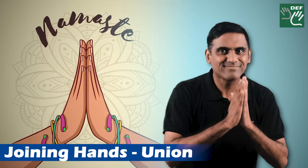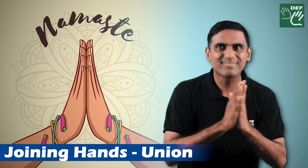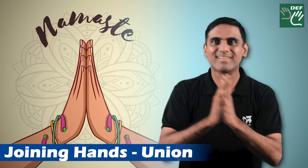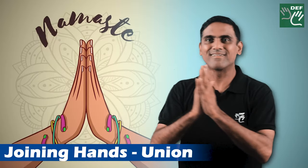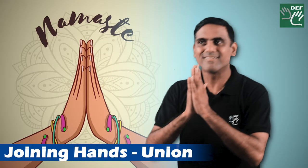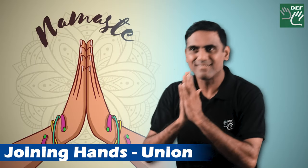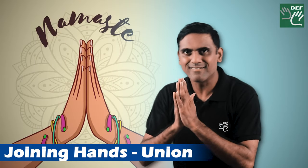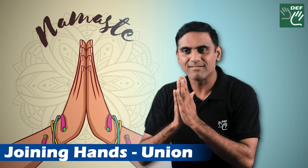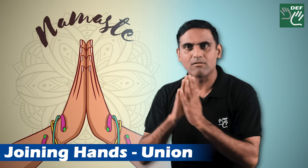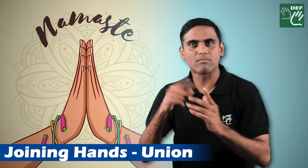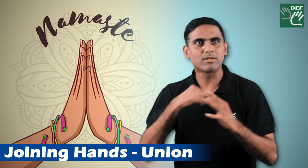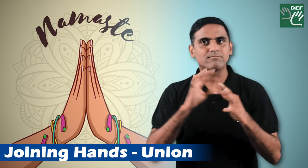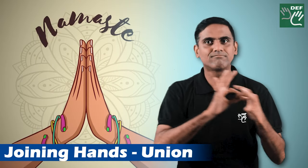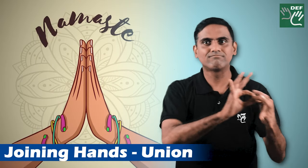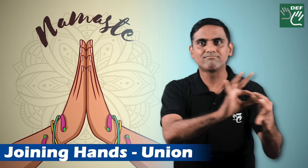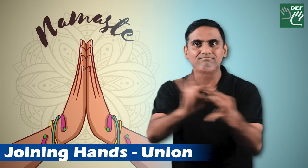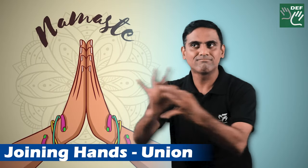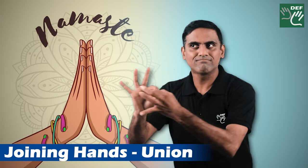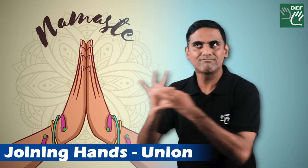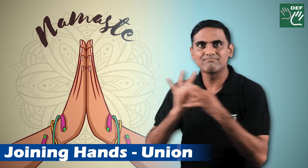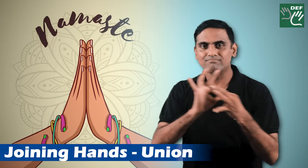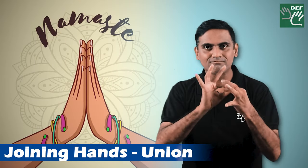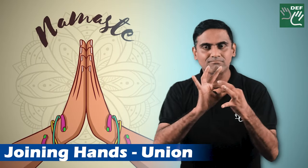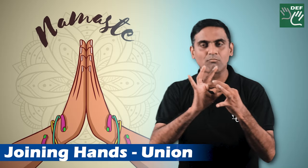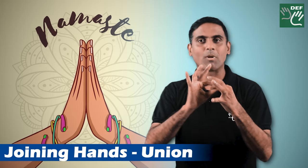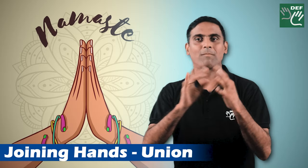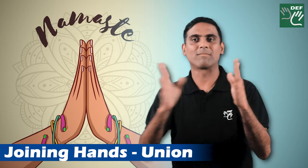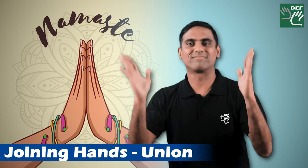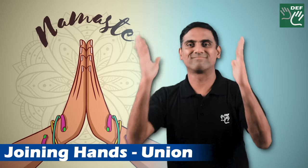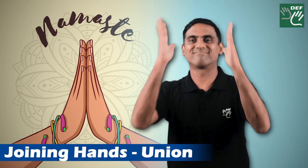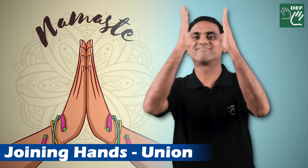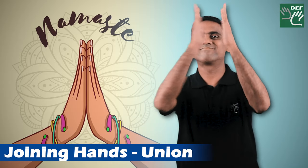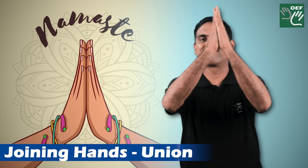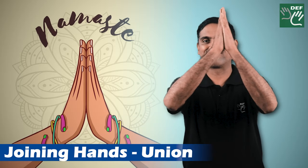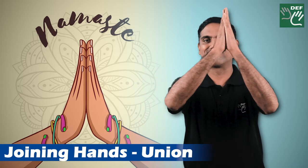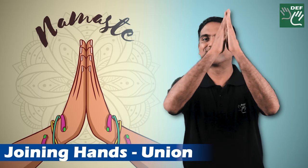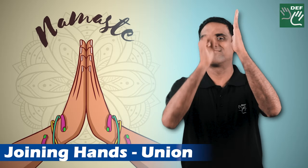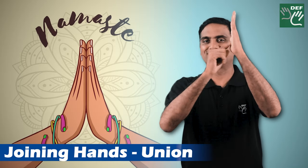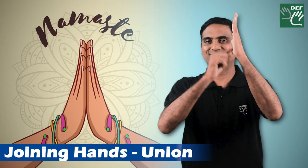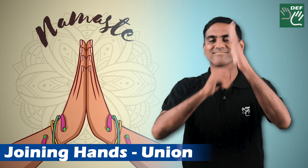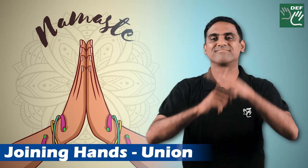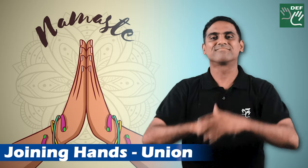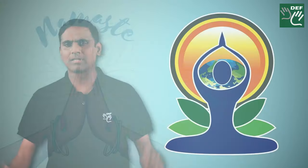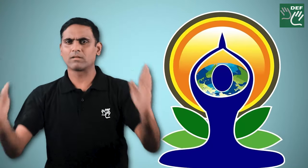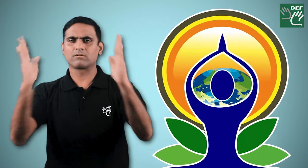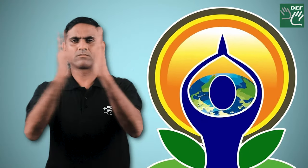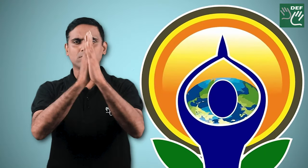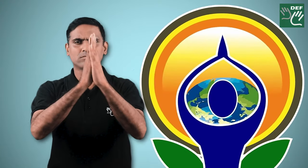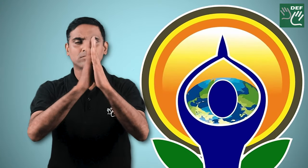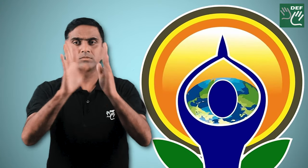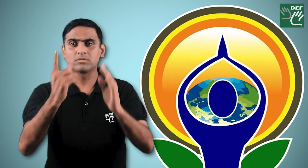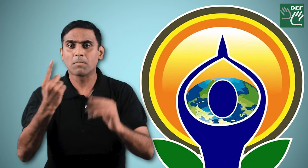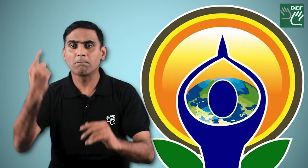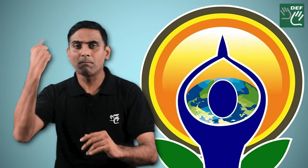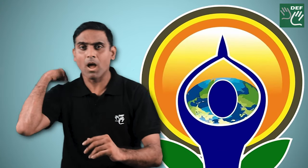union of individual and universal social consciousness then there's orange hallow